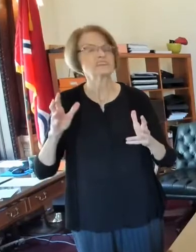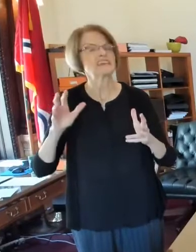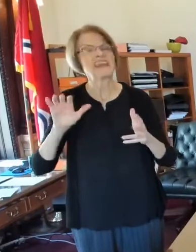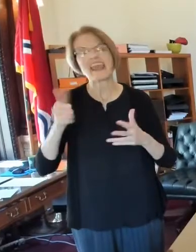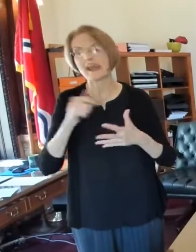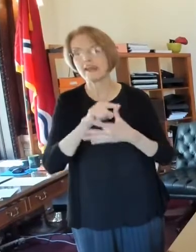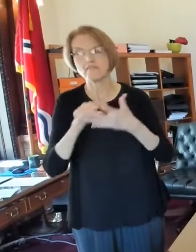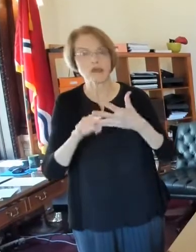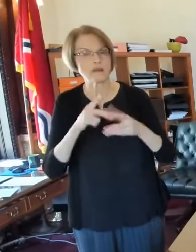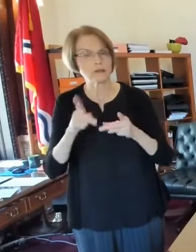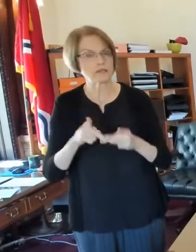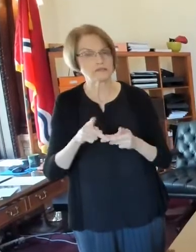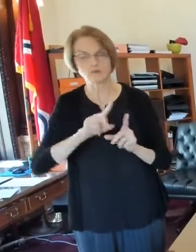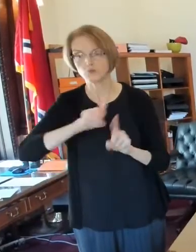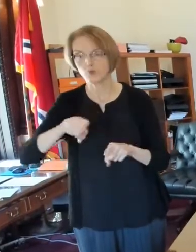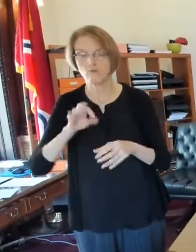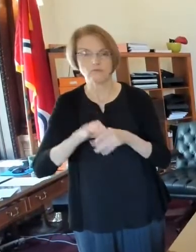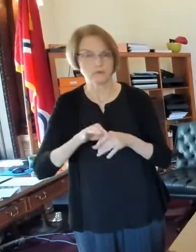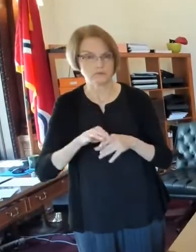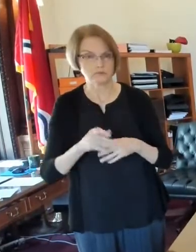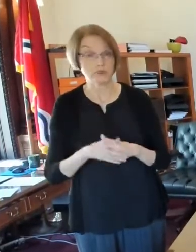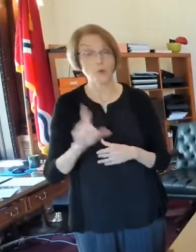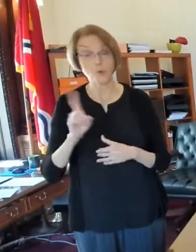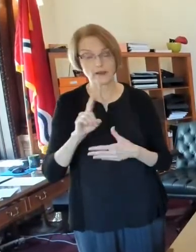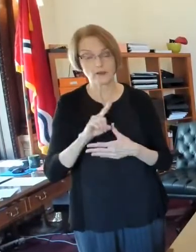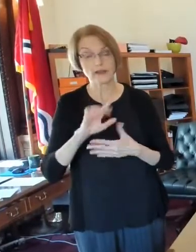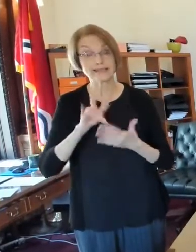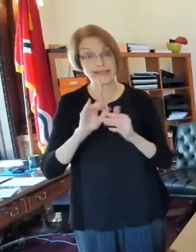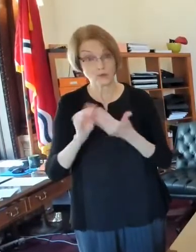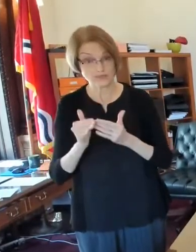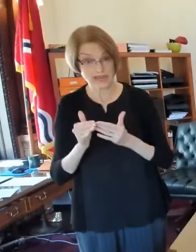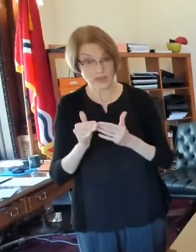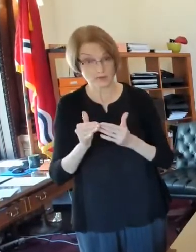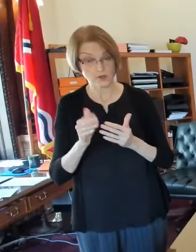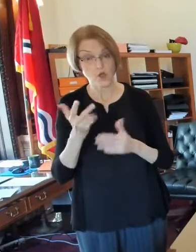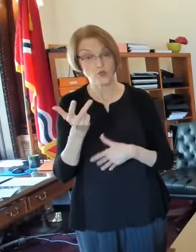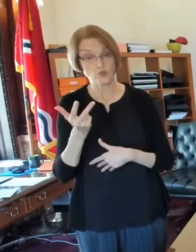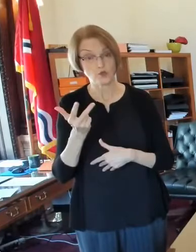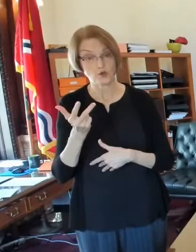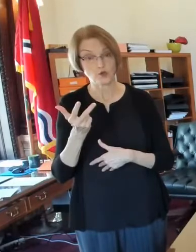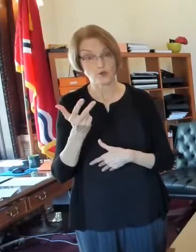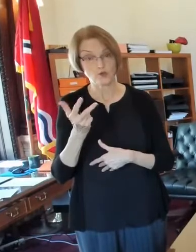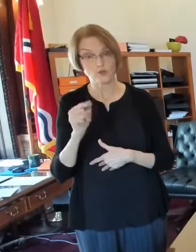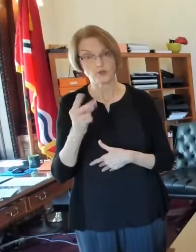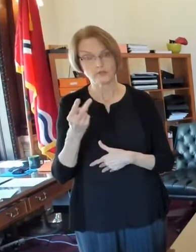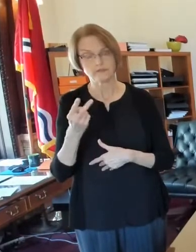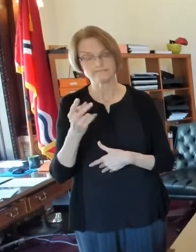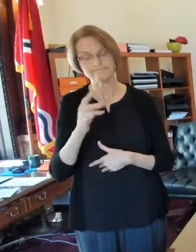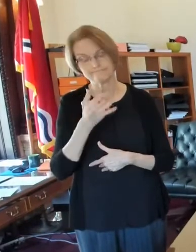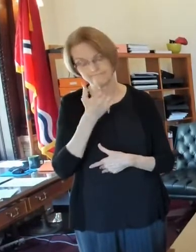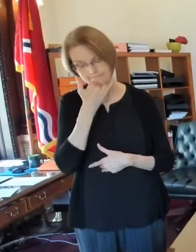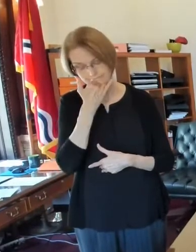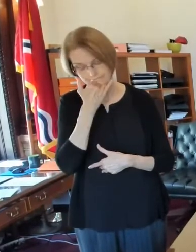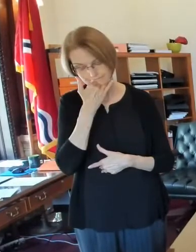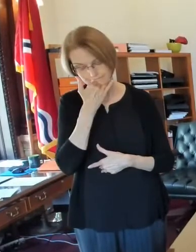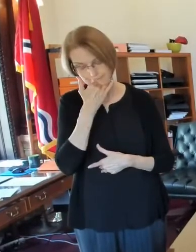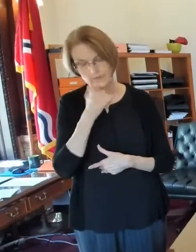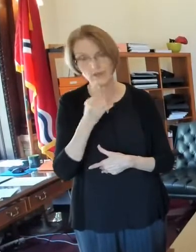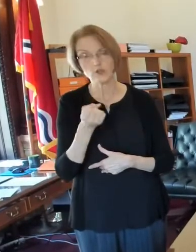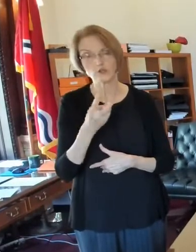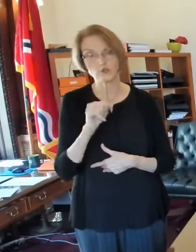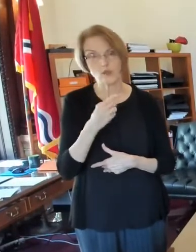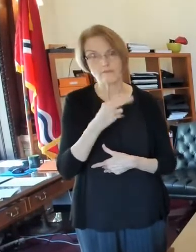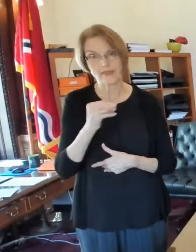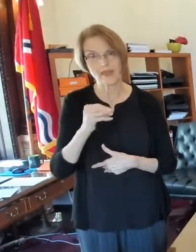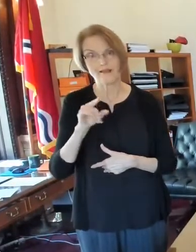just to remind you, it's downtown here at 13th and Olive or excuse me, 12th and